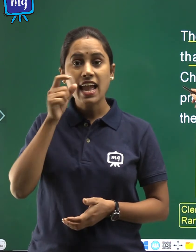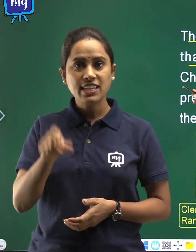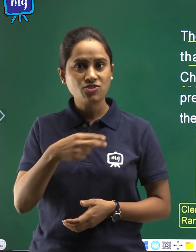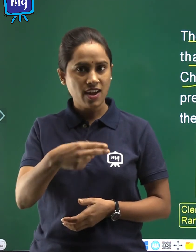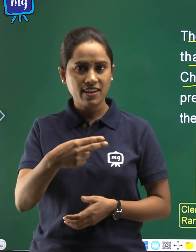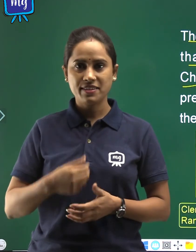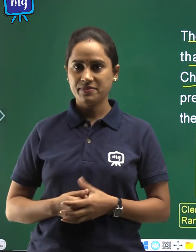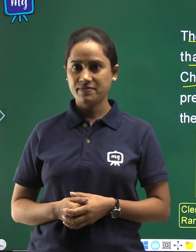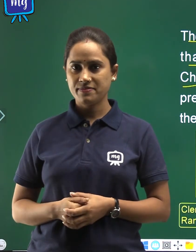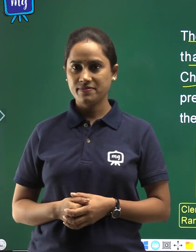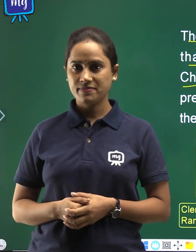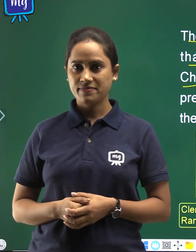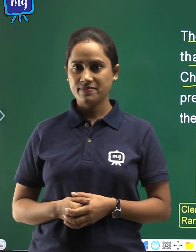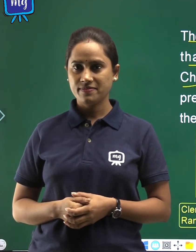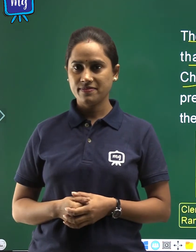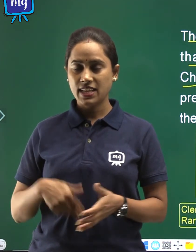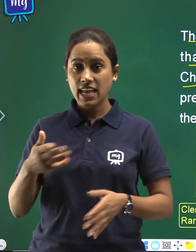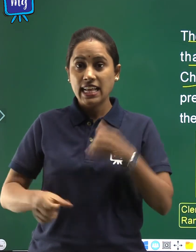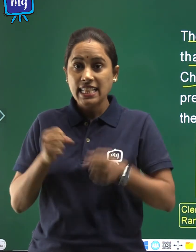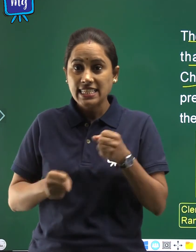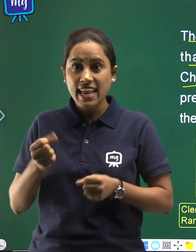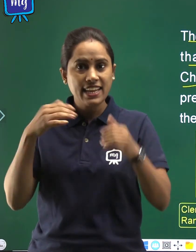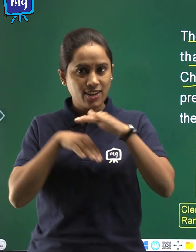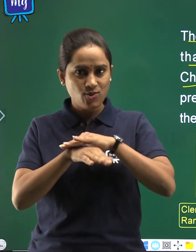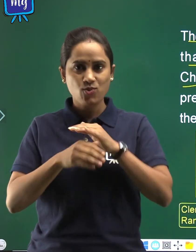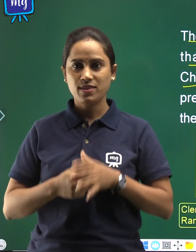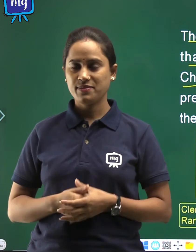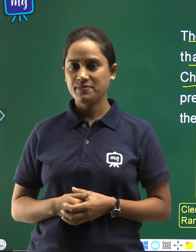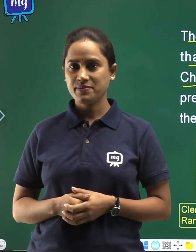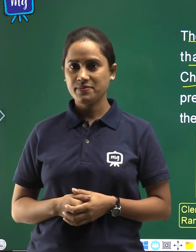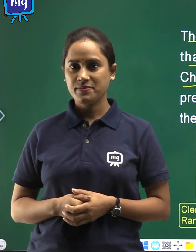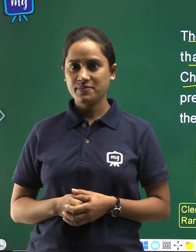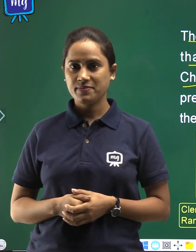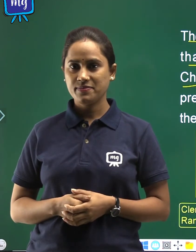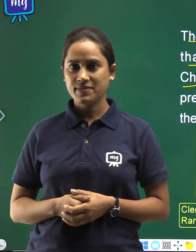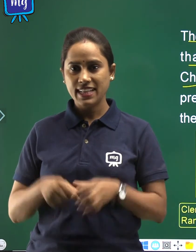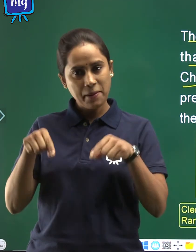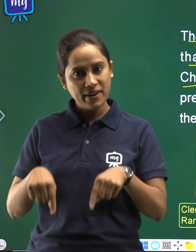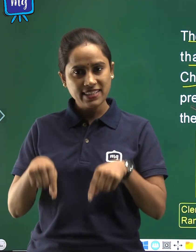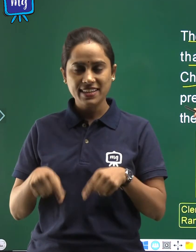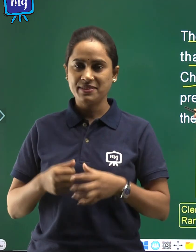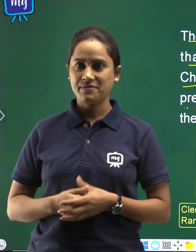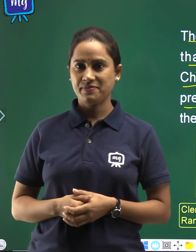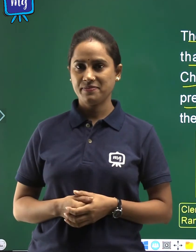Charlie does reign into the present.